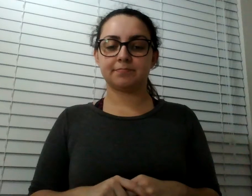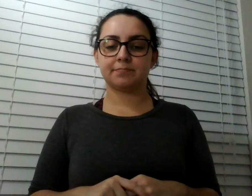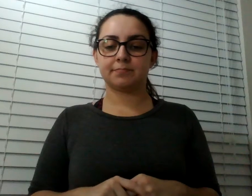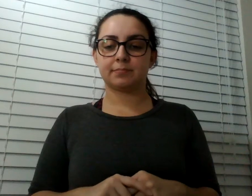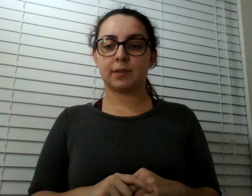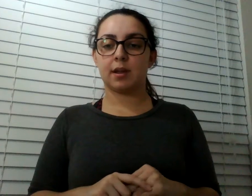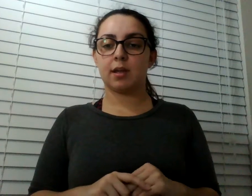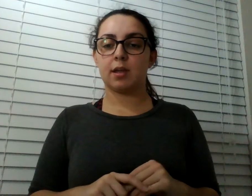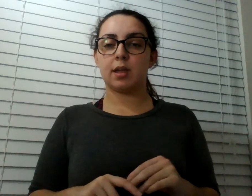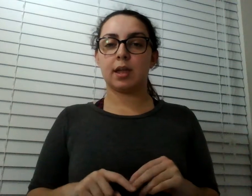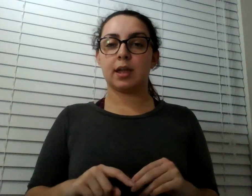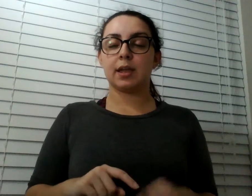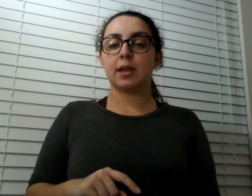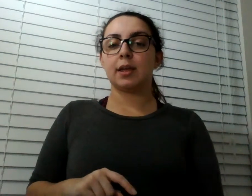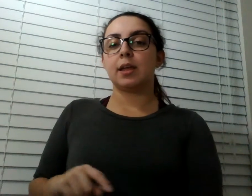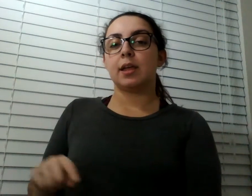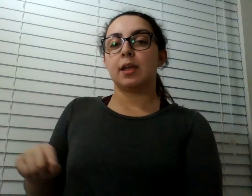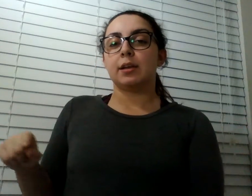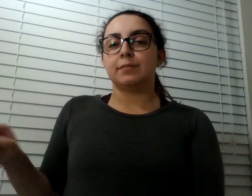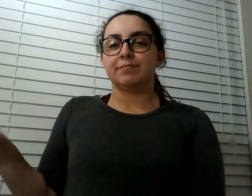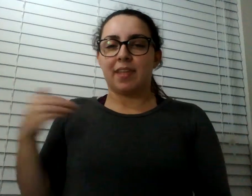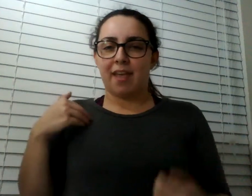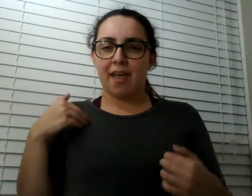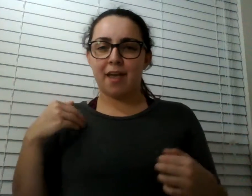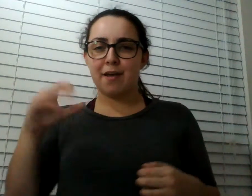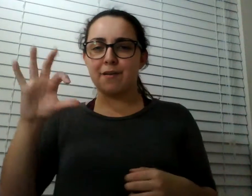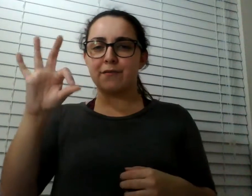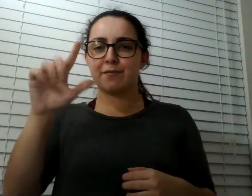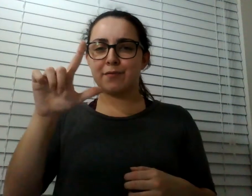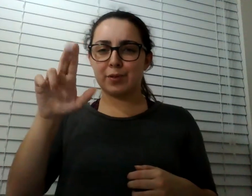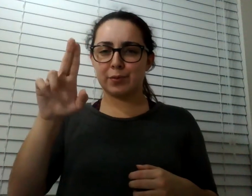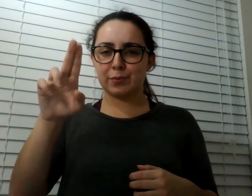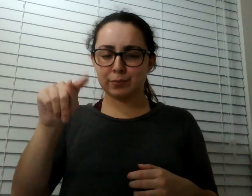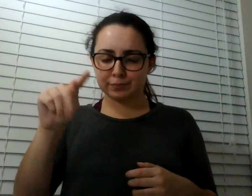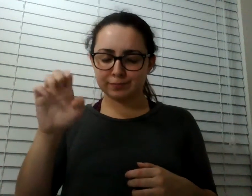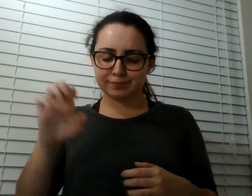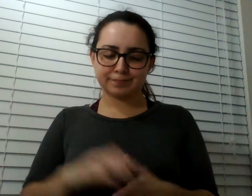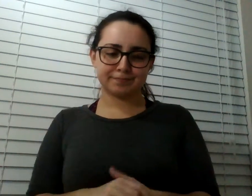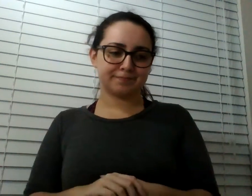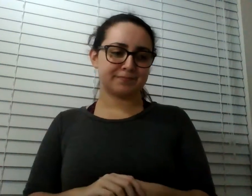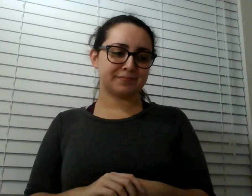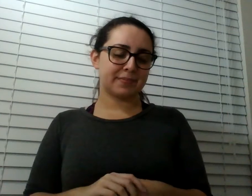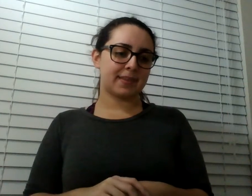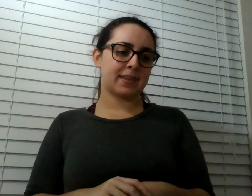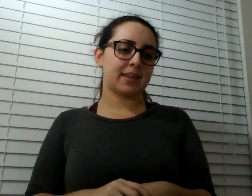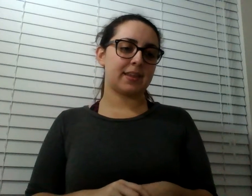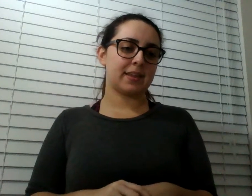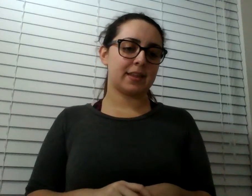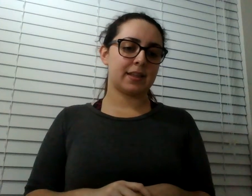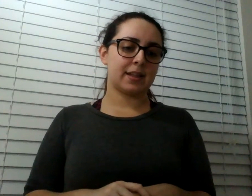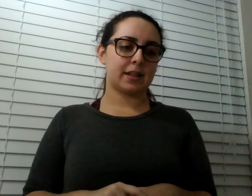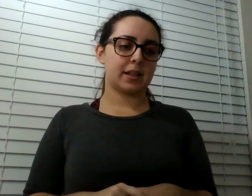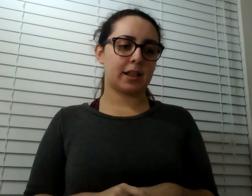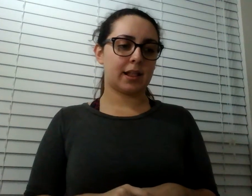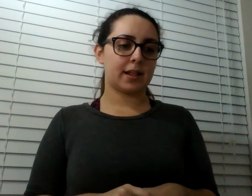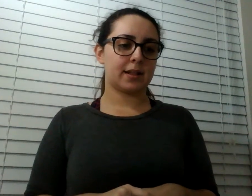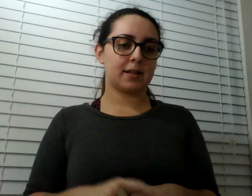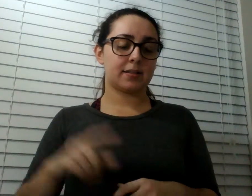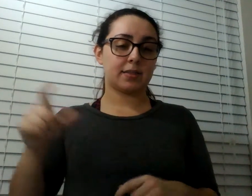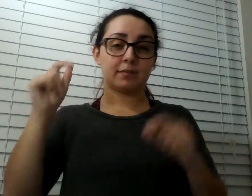calls him Flute Boy. He was weirdly appropriate. So anyway, so we, so we, we wake up, like, first